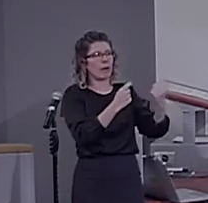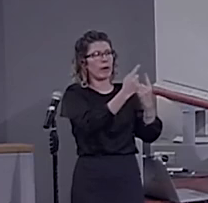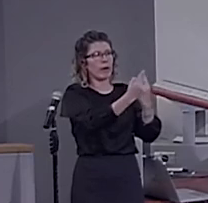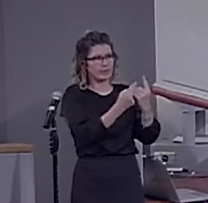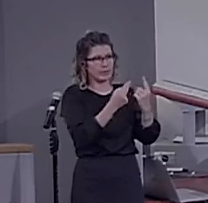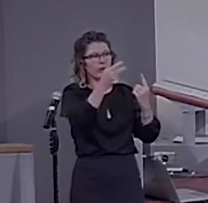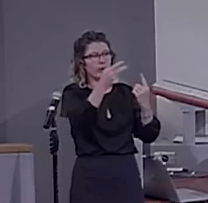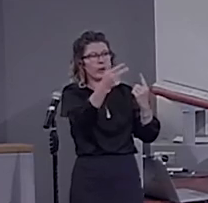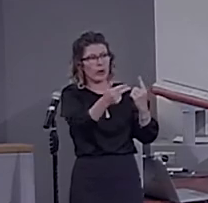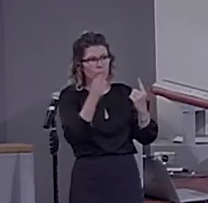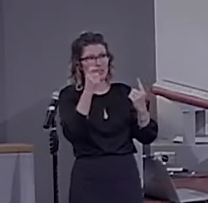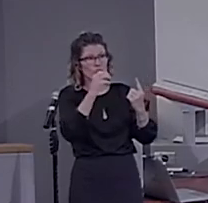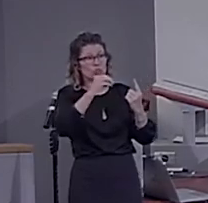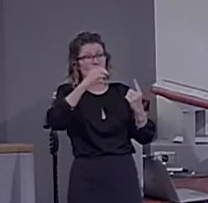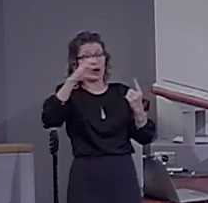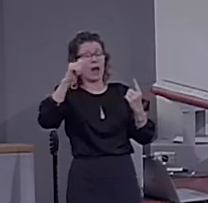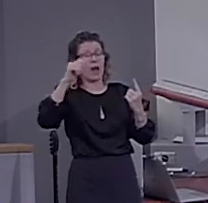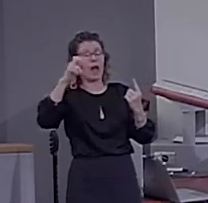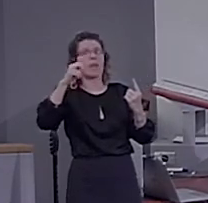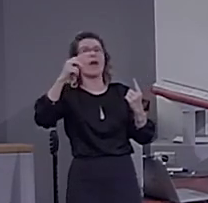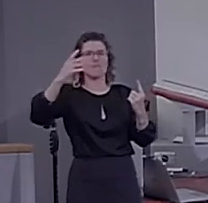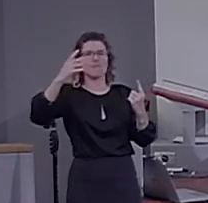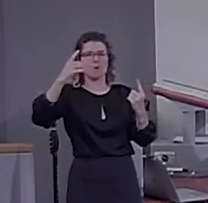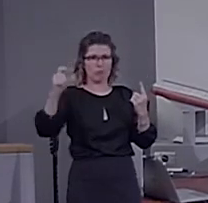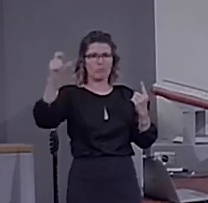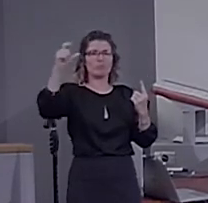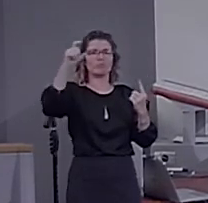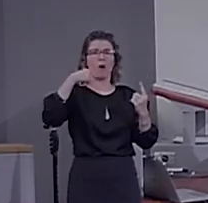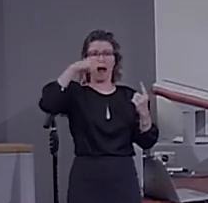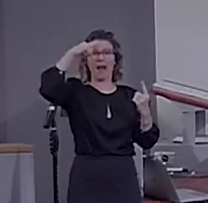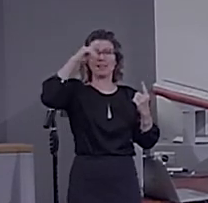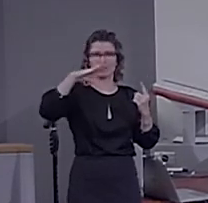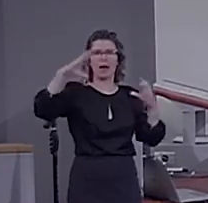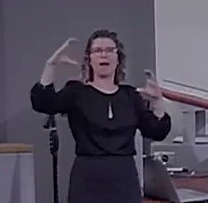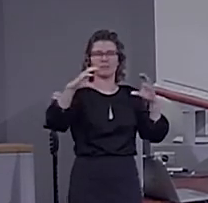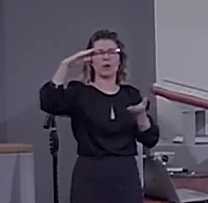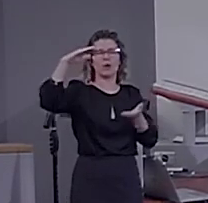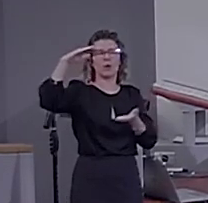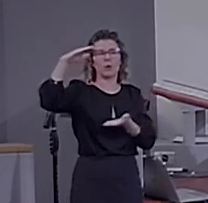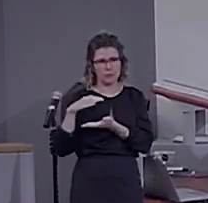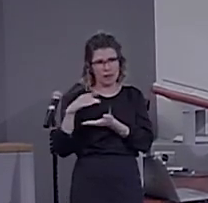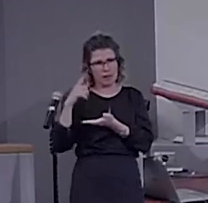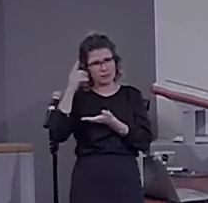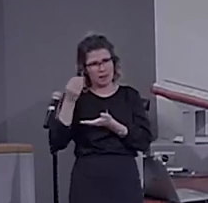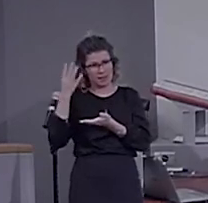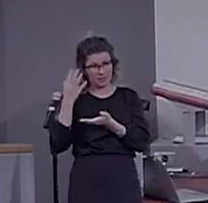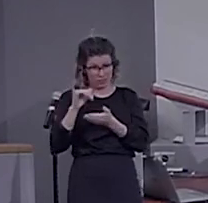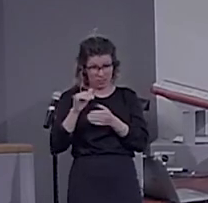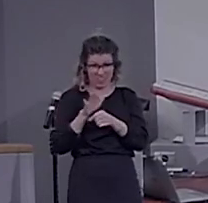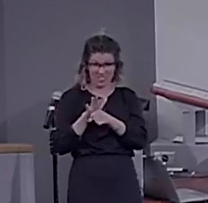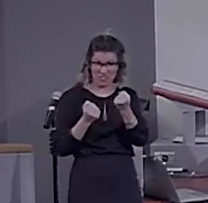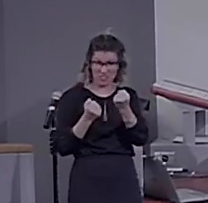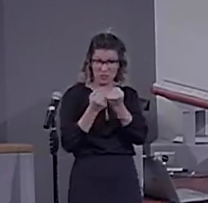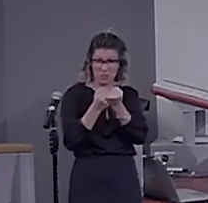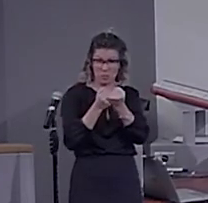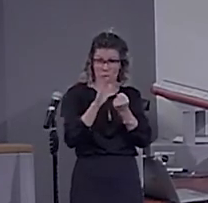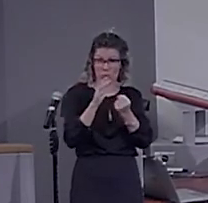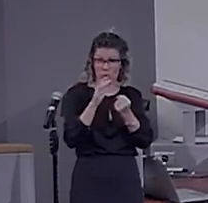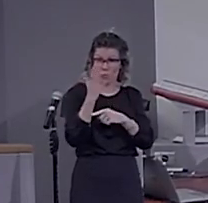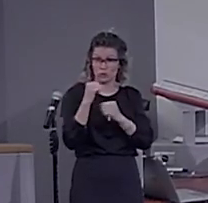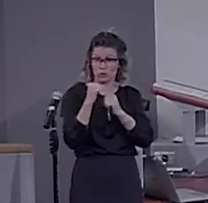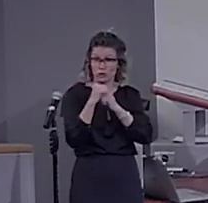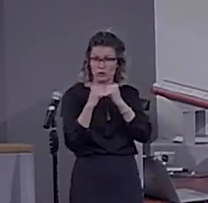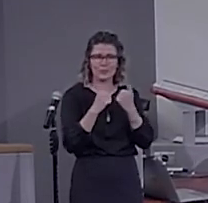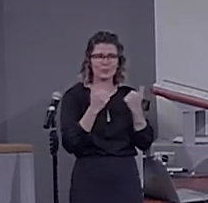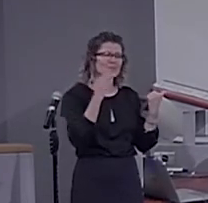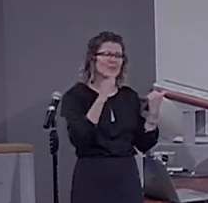enough to support the tree structure? I don't know that because it could still be concatenation, right? We're still looking for